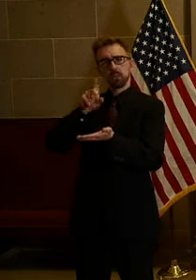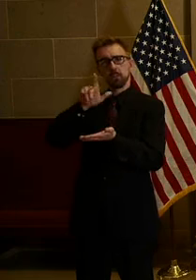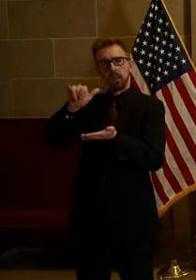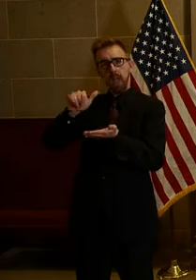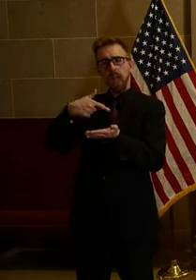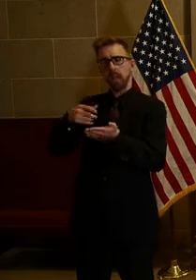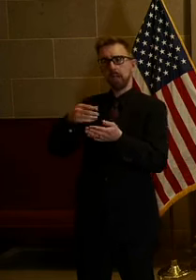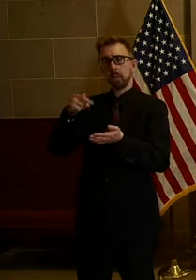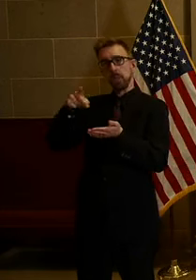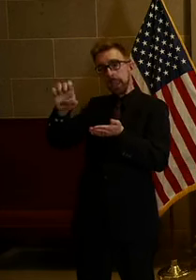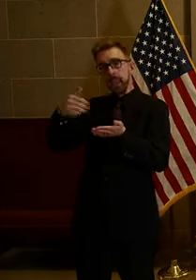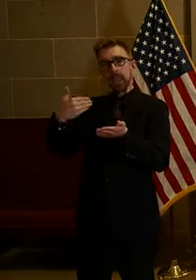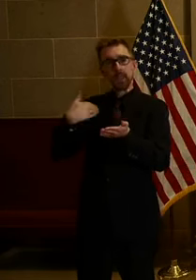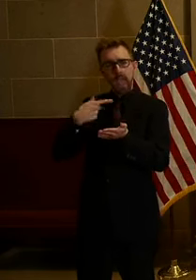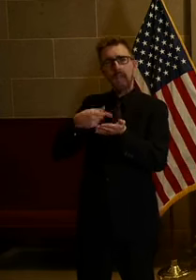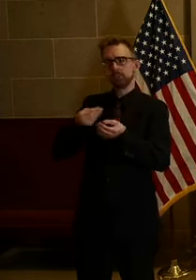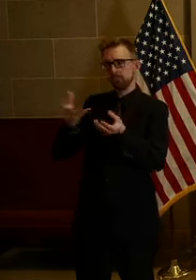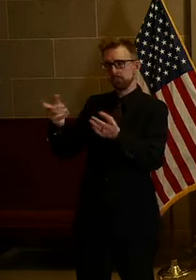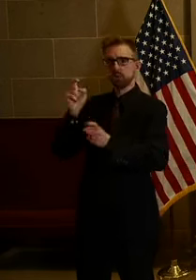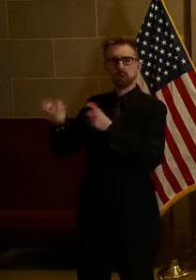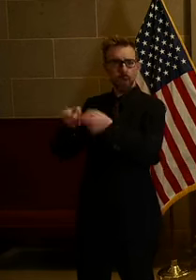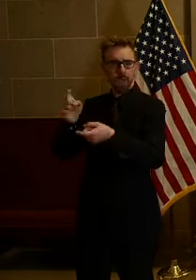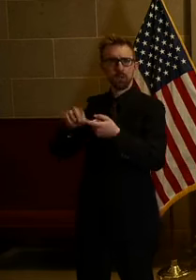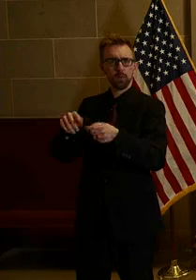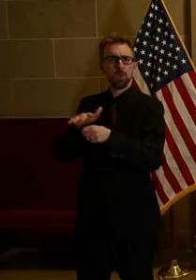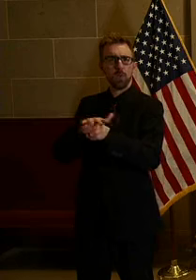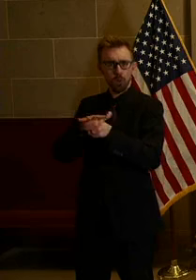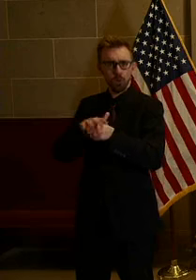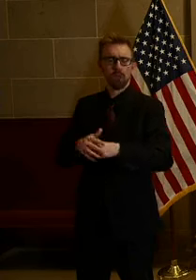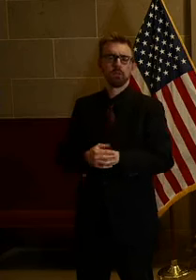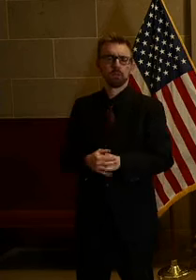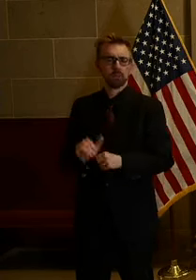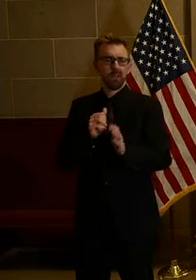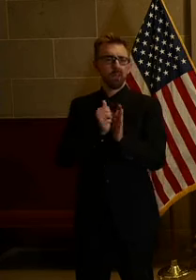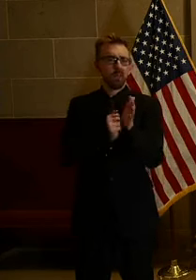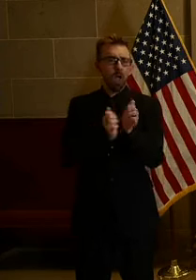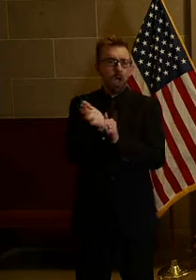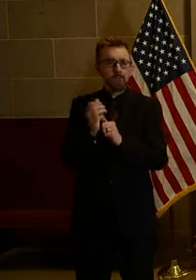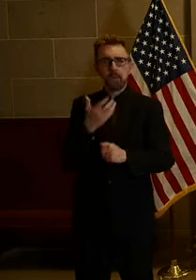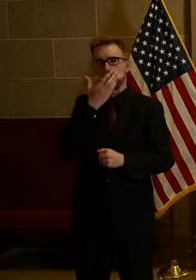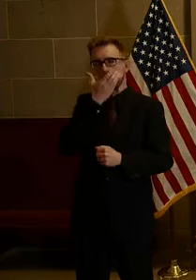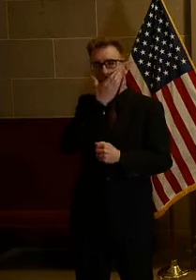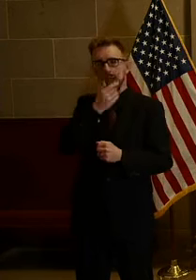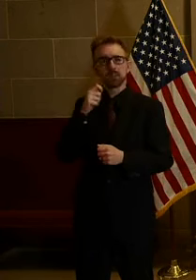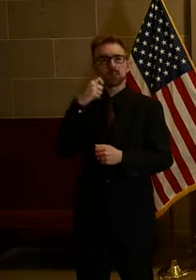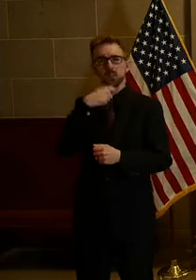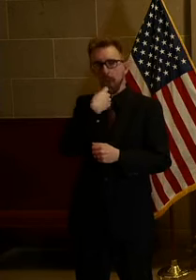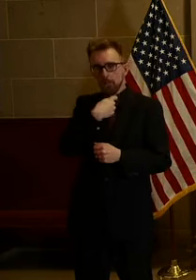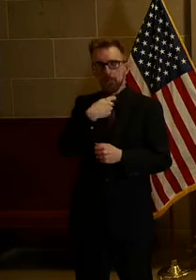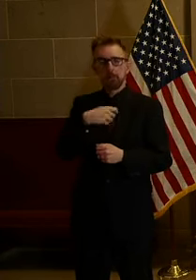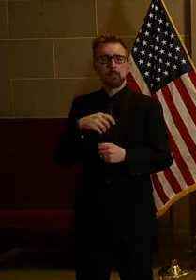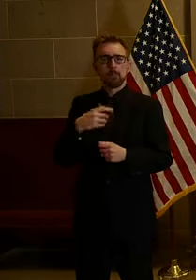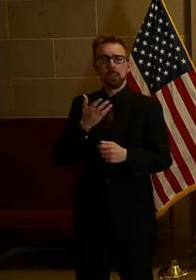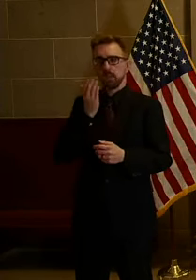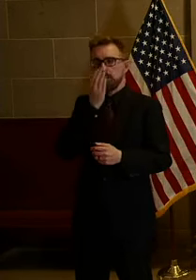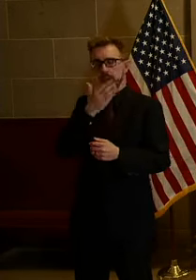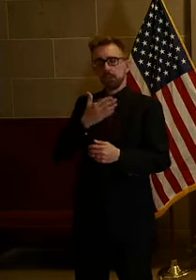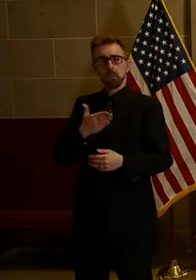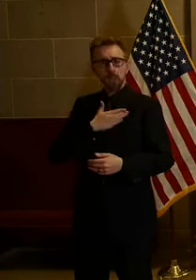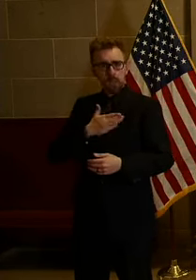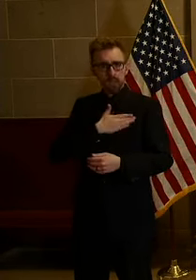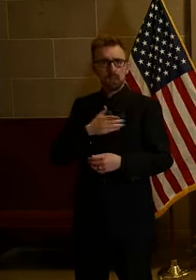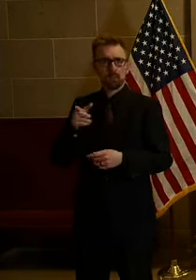equipment to local emergency response agencies. Gloves, masks, gowns, swabs, but also ventilators, health care providers, and experts.